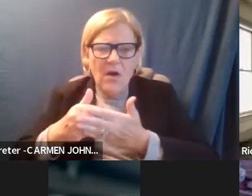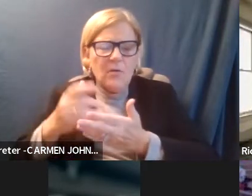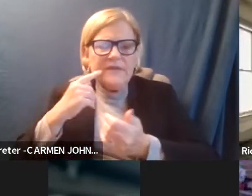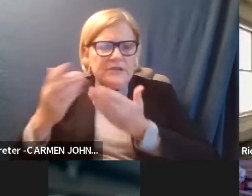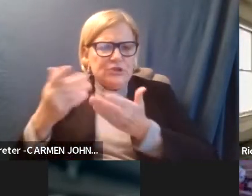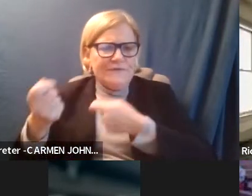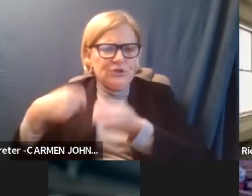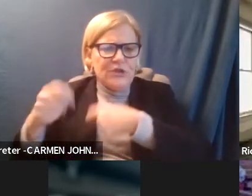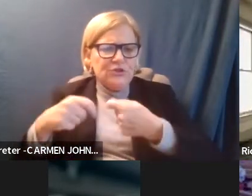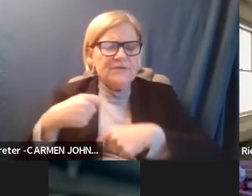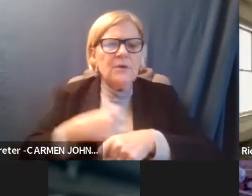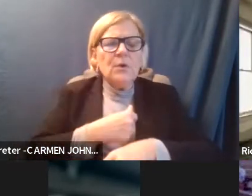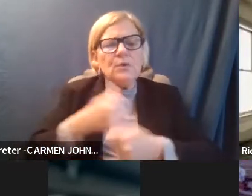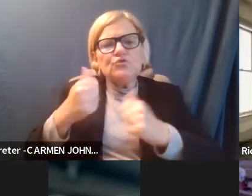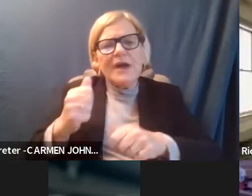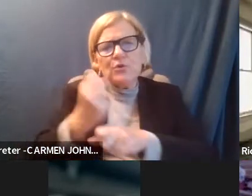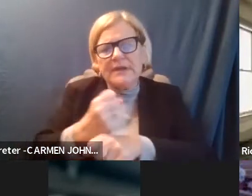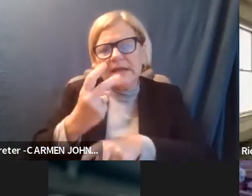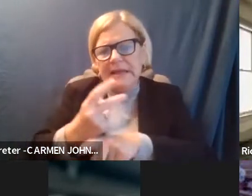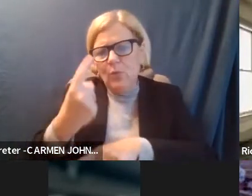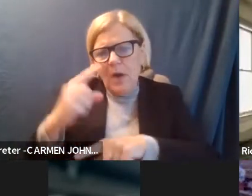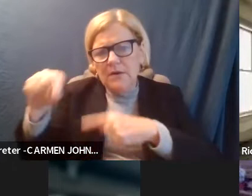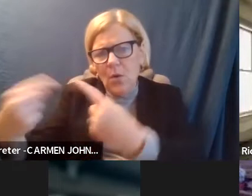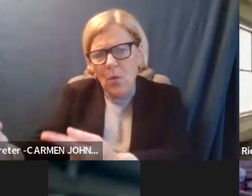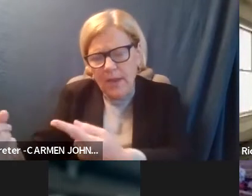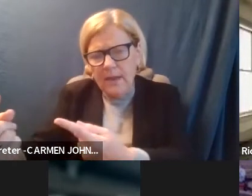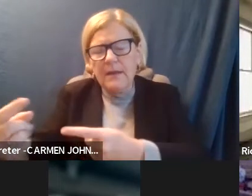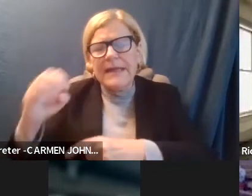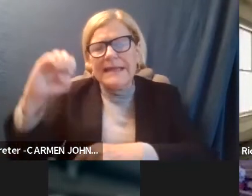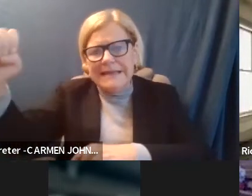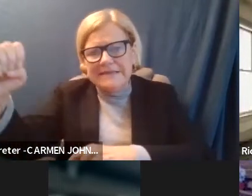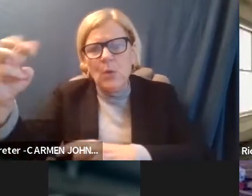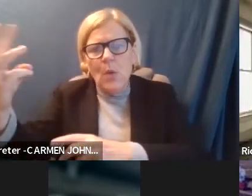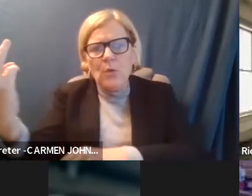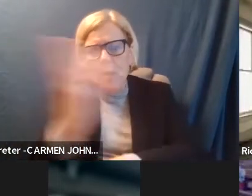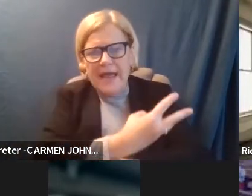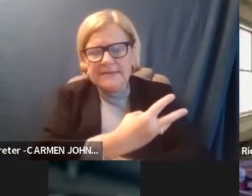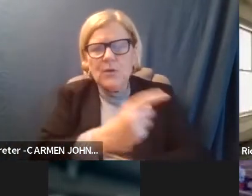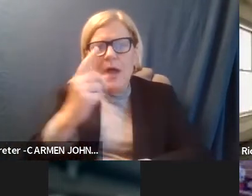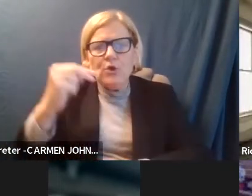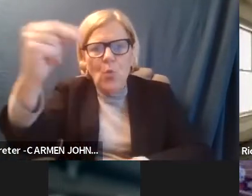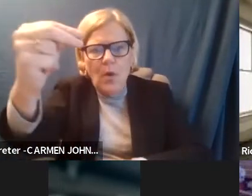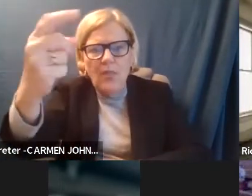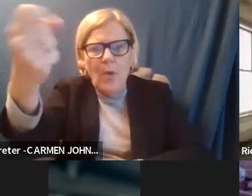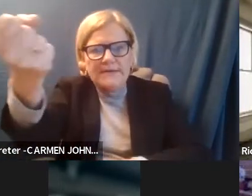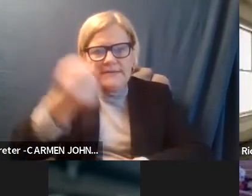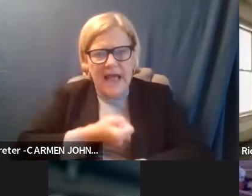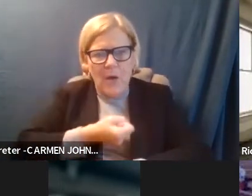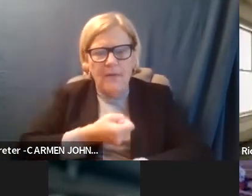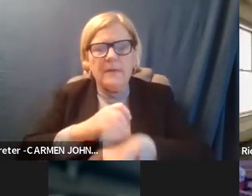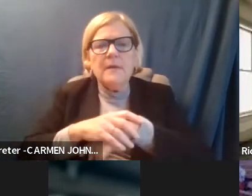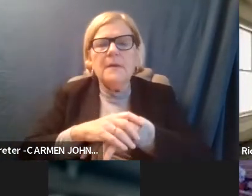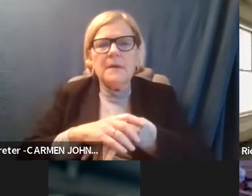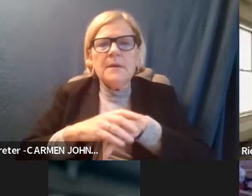changes. We do try to keep at least one going eastbound, one going westbound or one going north and one going south. Um,